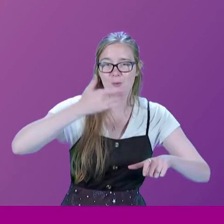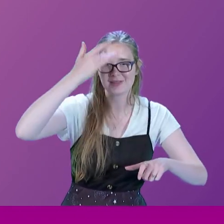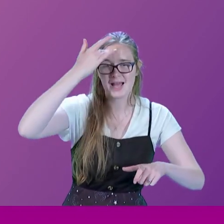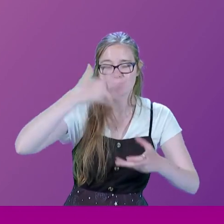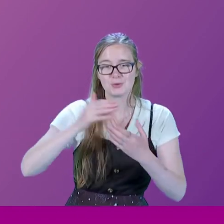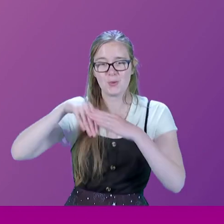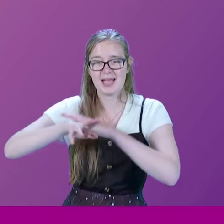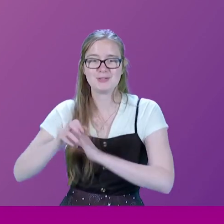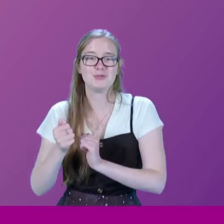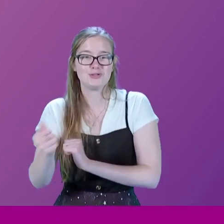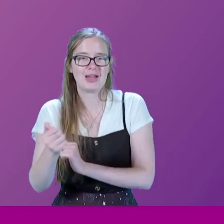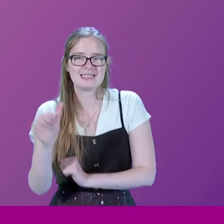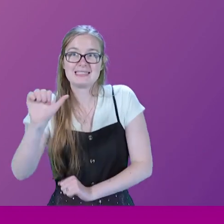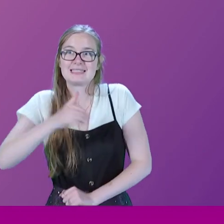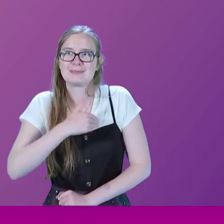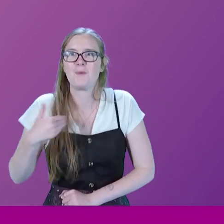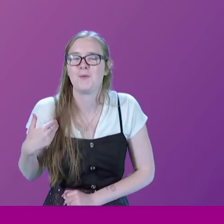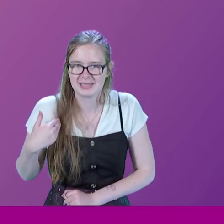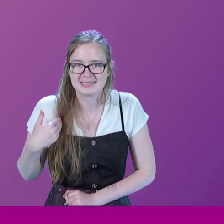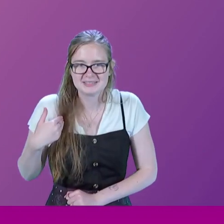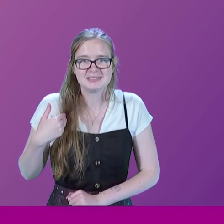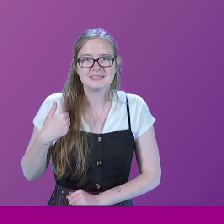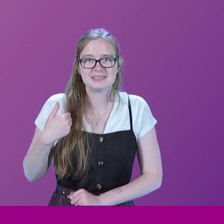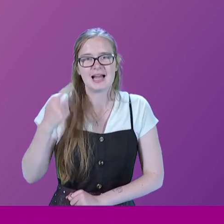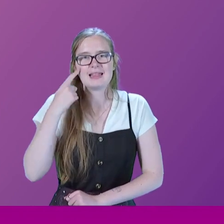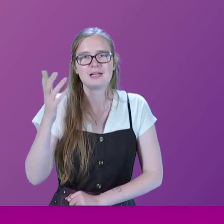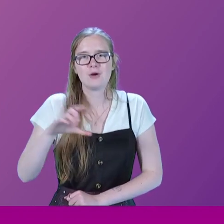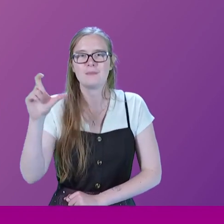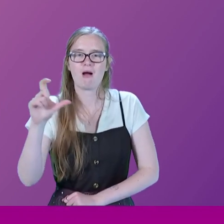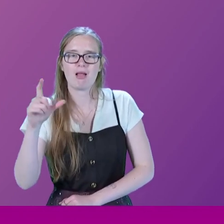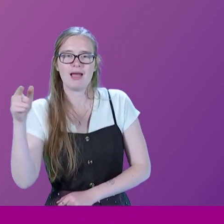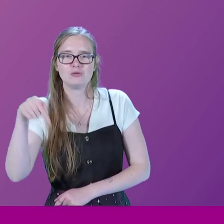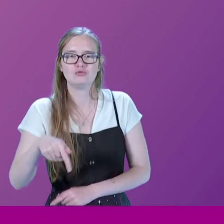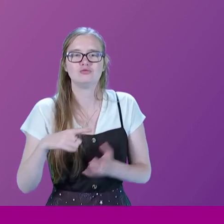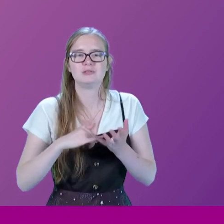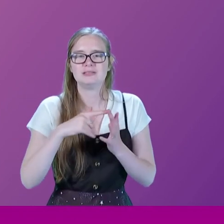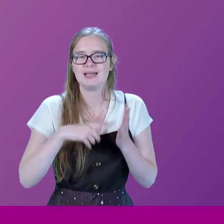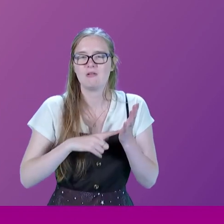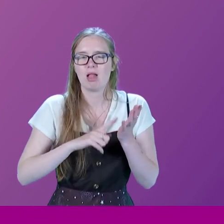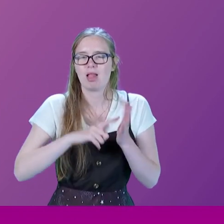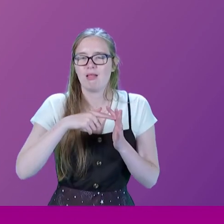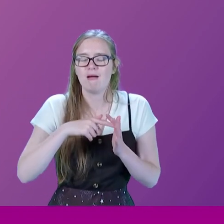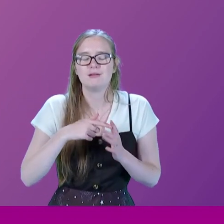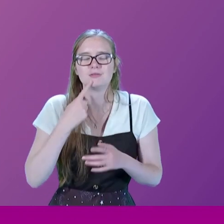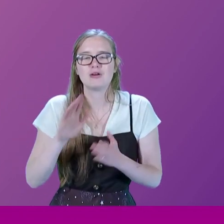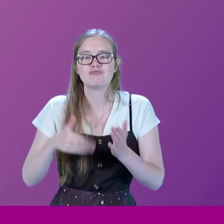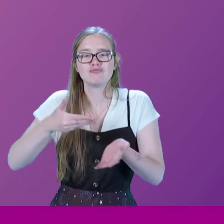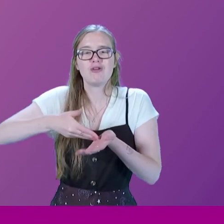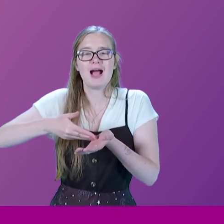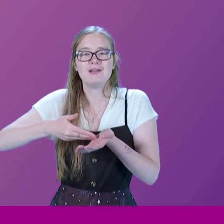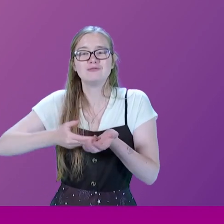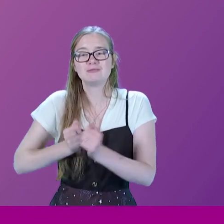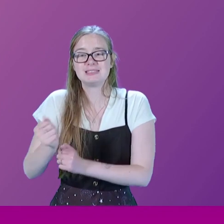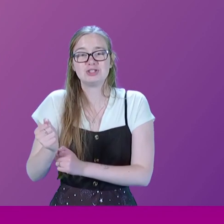train at 6am. I think going from Carlisle down to Settle, if I recall. So I arrive at the station at